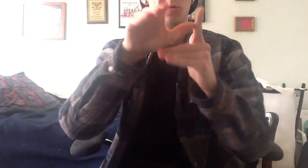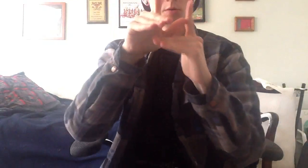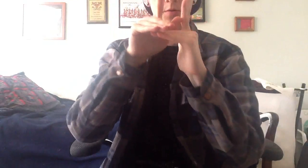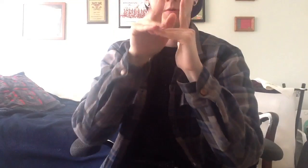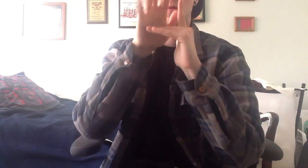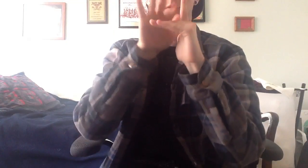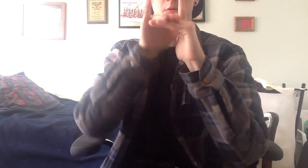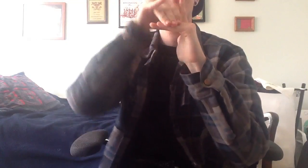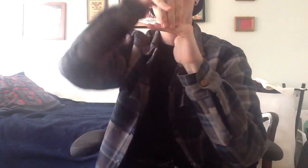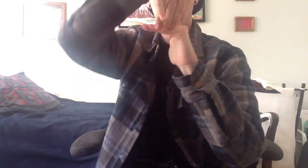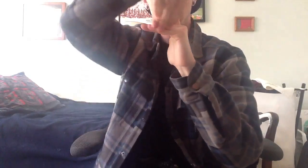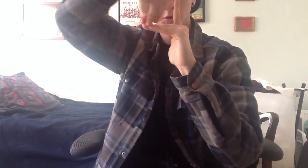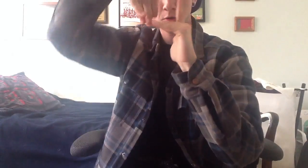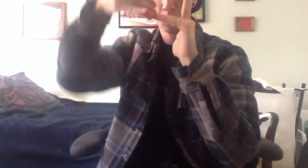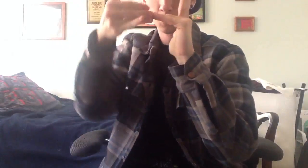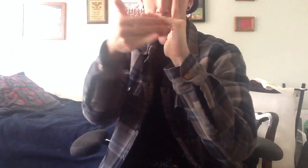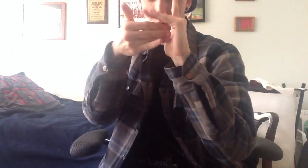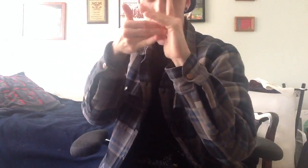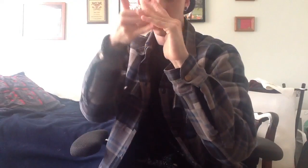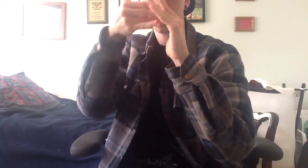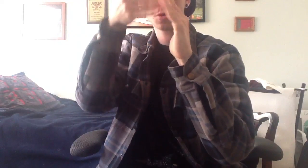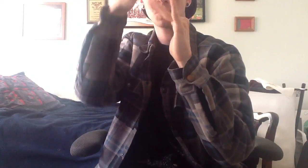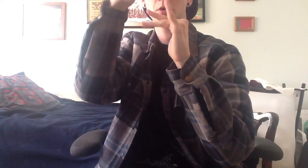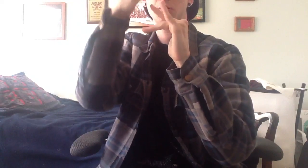Even though I'm outta here, nigga, gotta keep it real